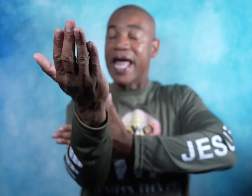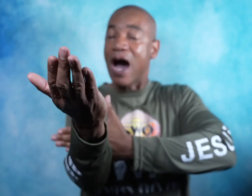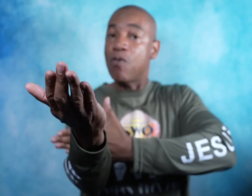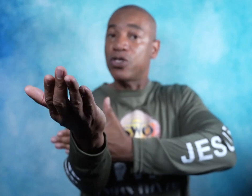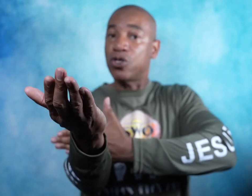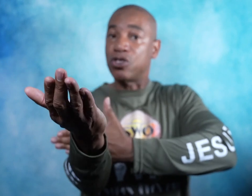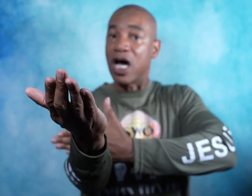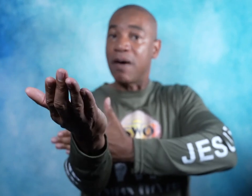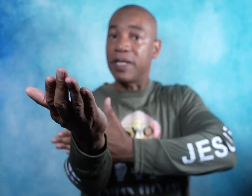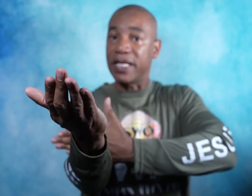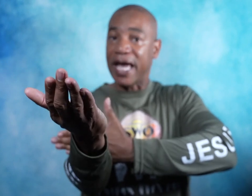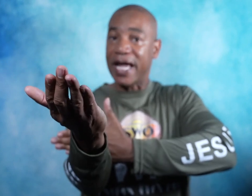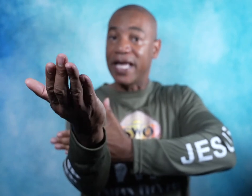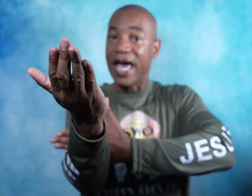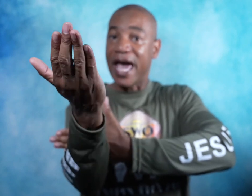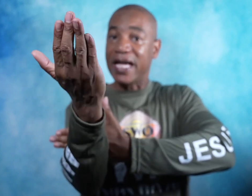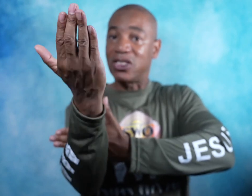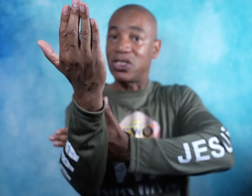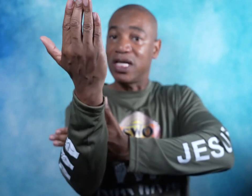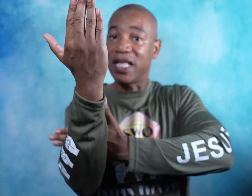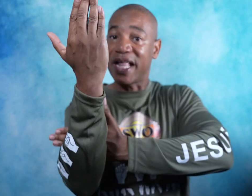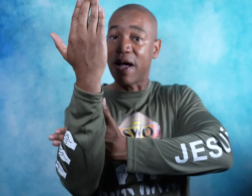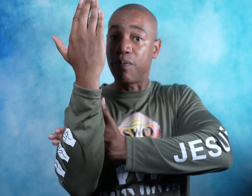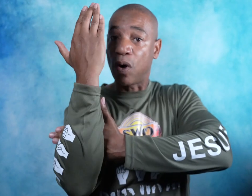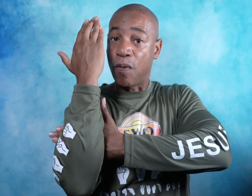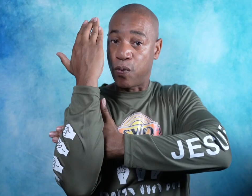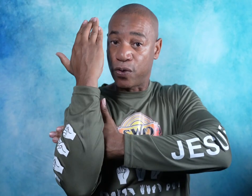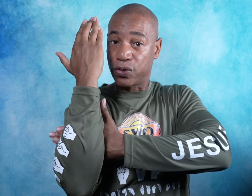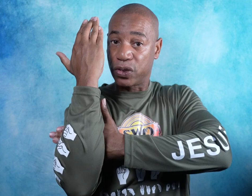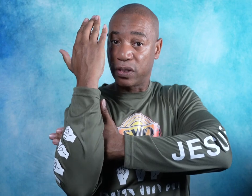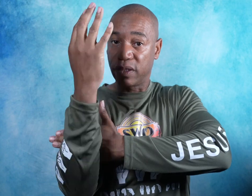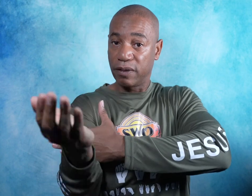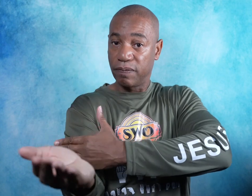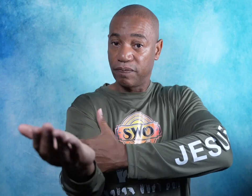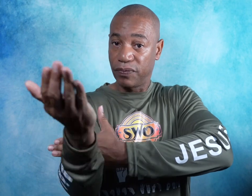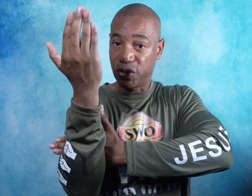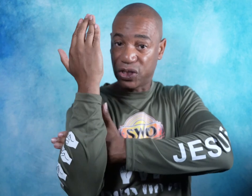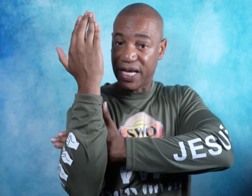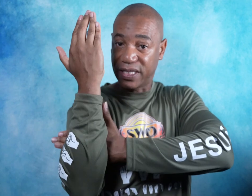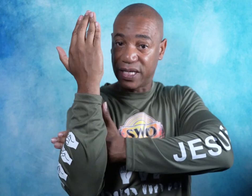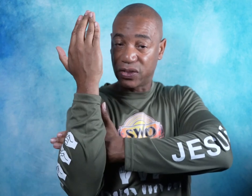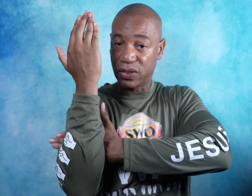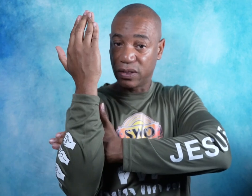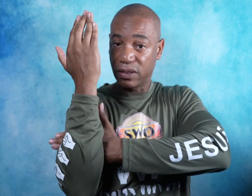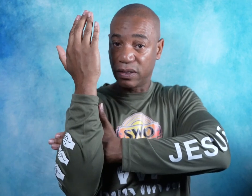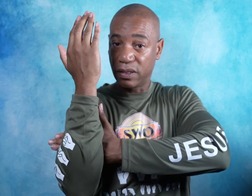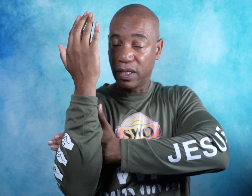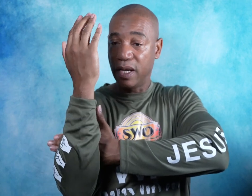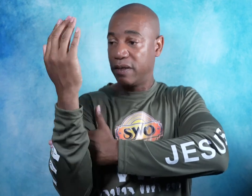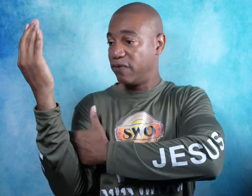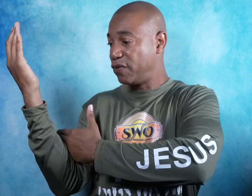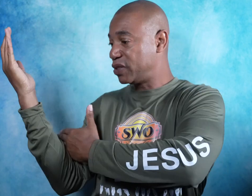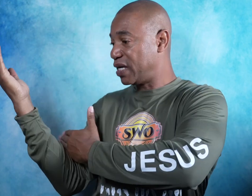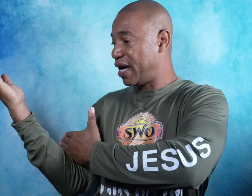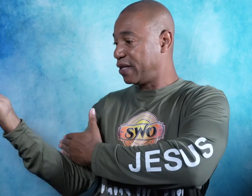Now with your dominant hand. Extend that out upwards. Just like this. From the side.